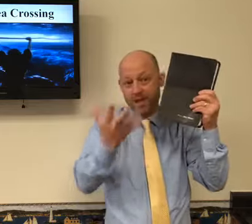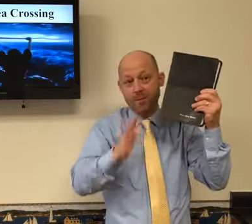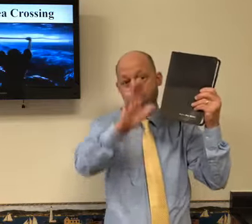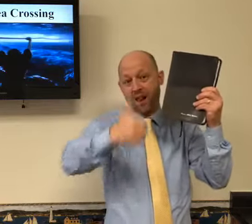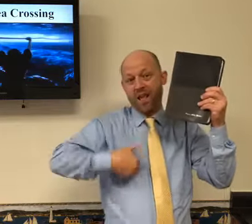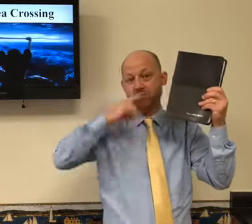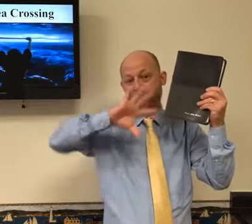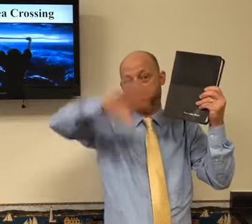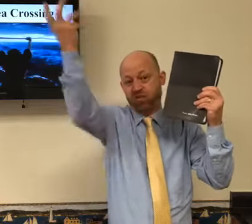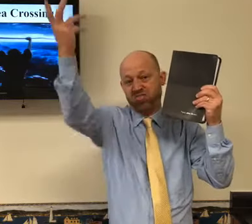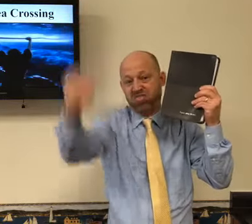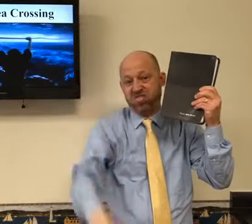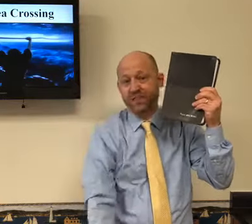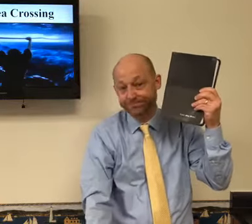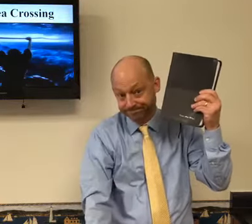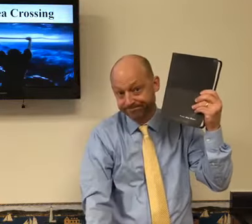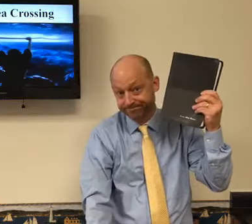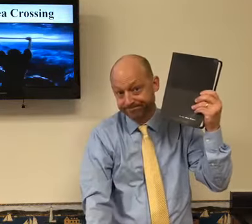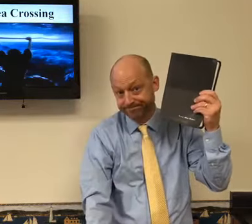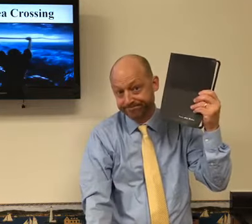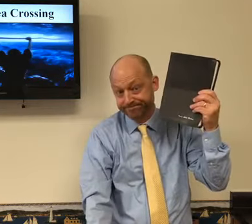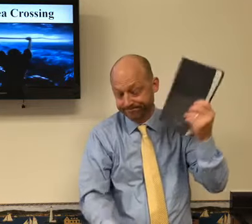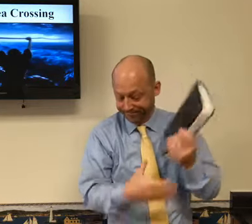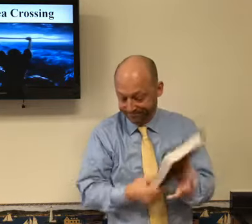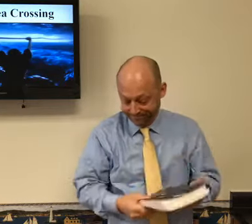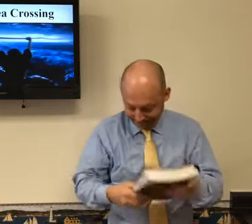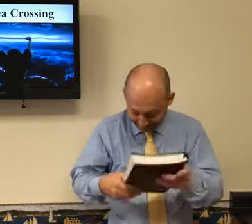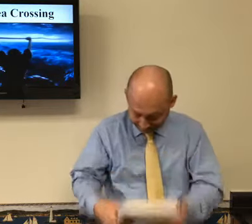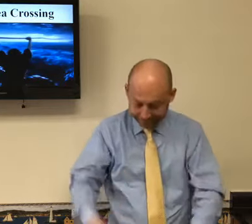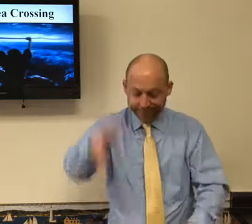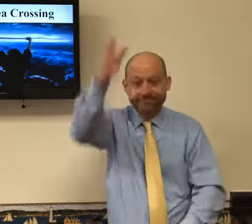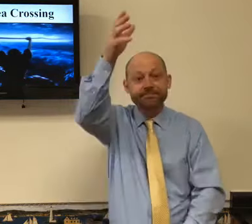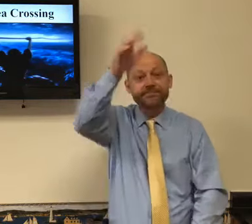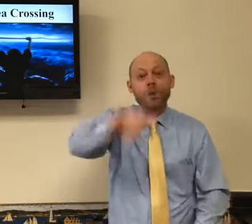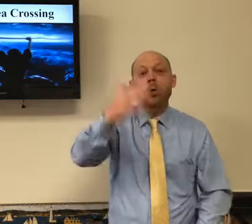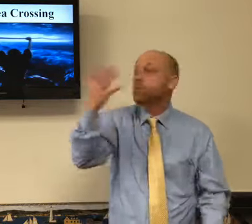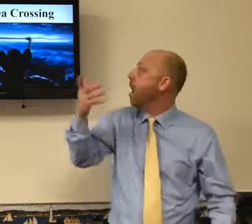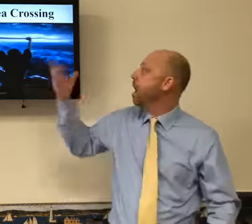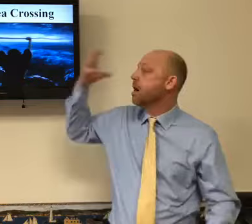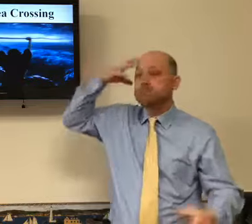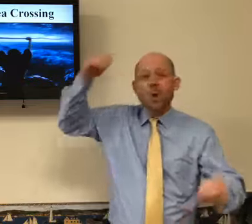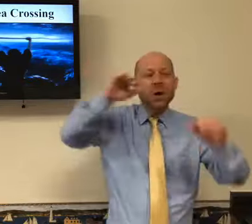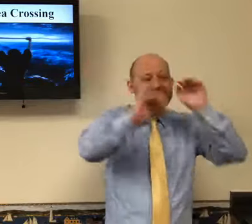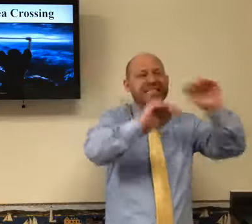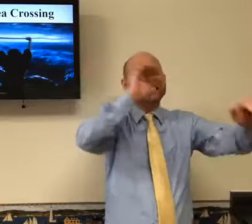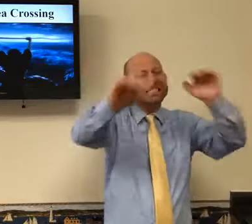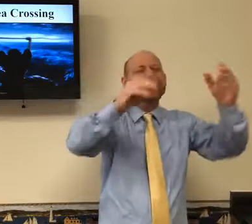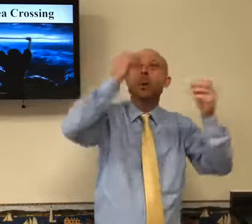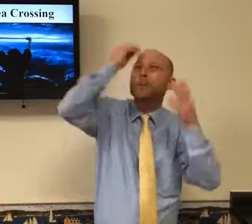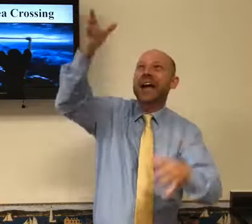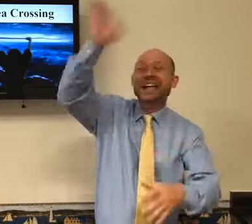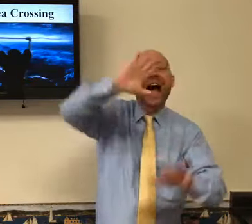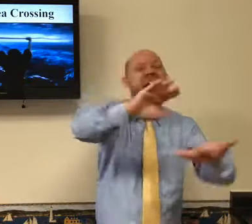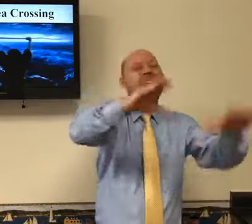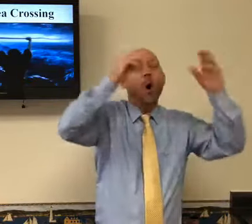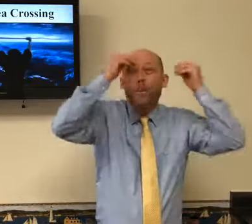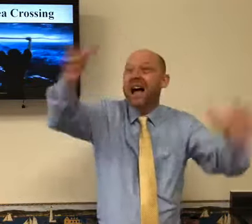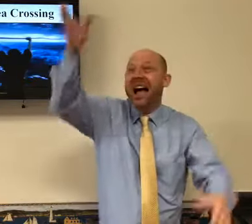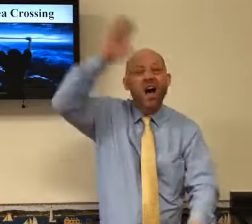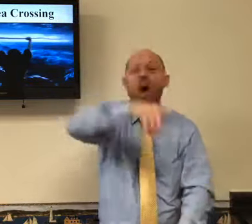those instructions. And that's the same thing. The Bible is our instructions, and when we don't read them, we mess up our life. And Moses, he tried to